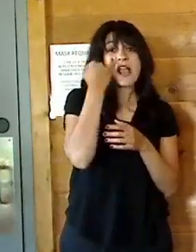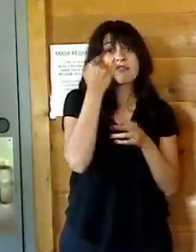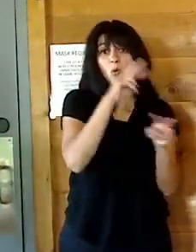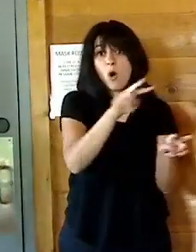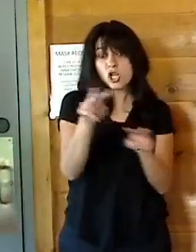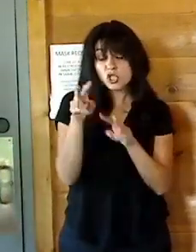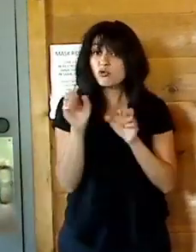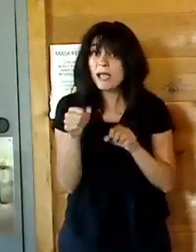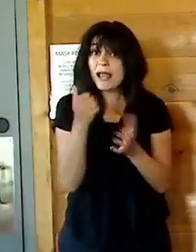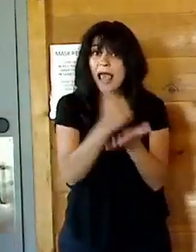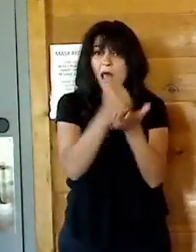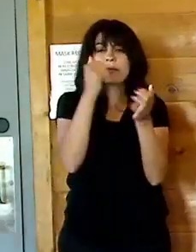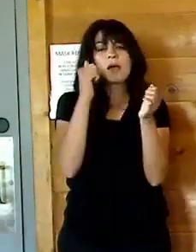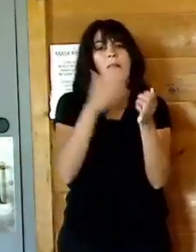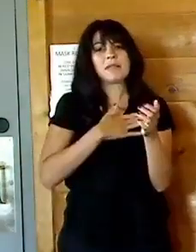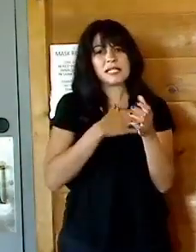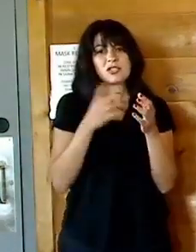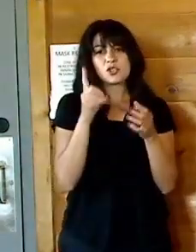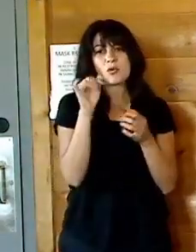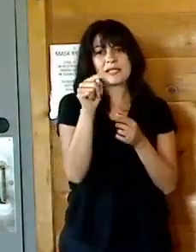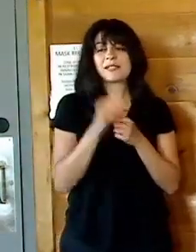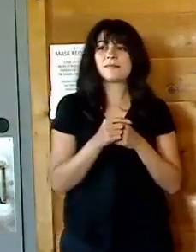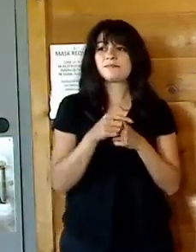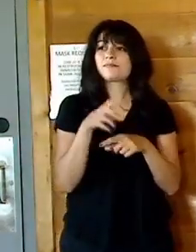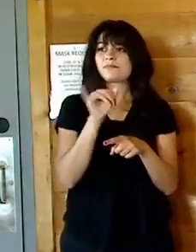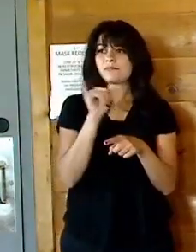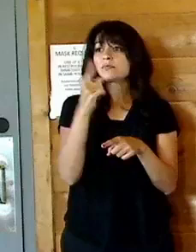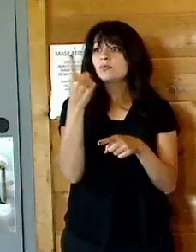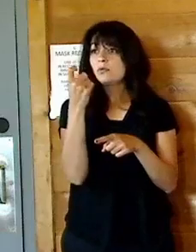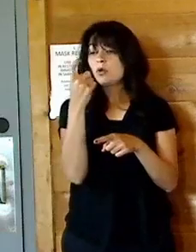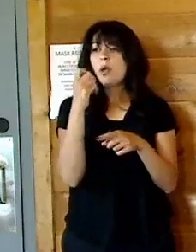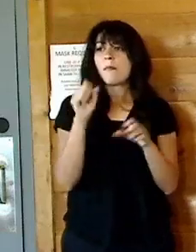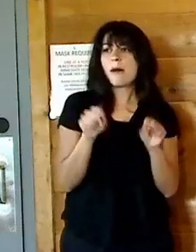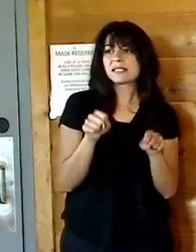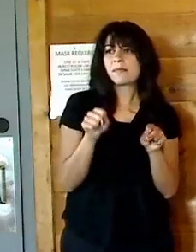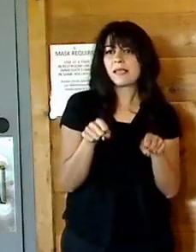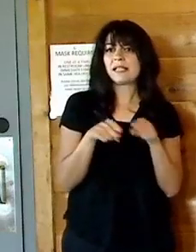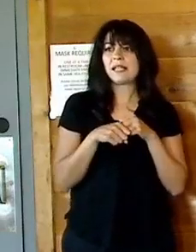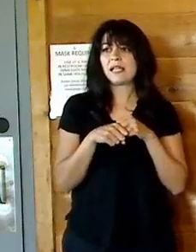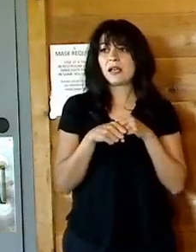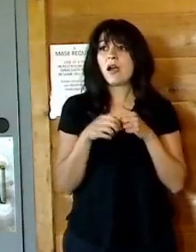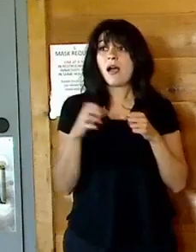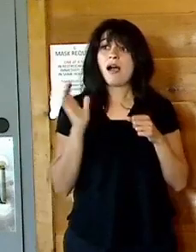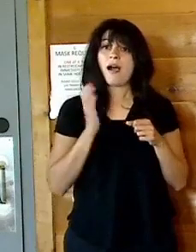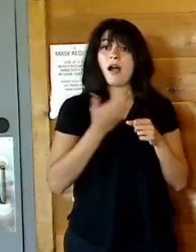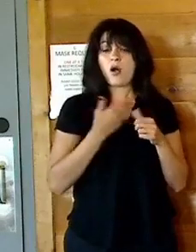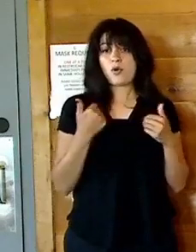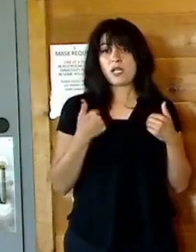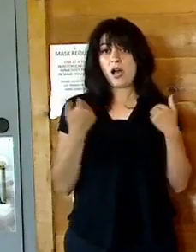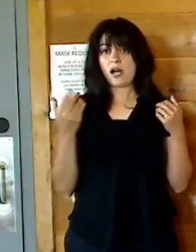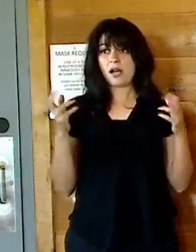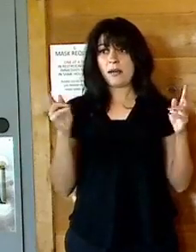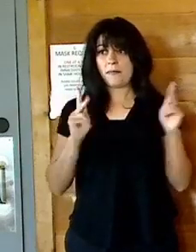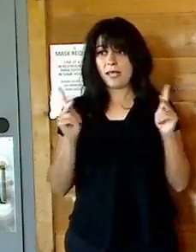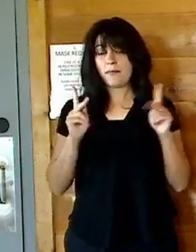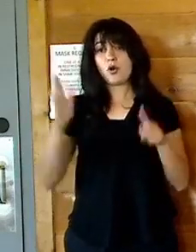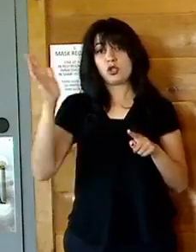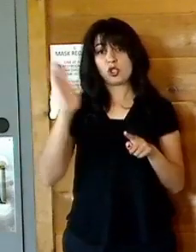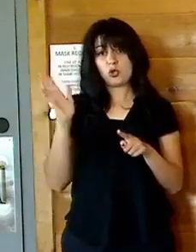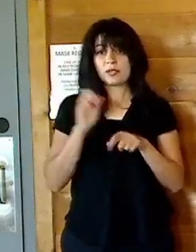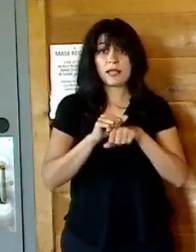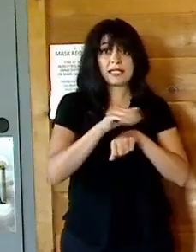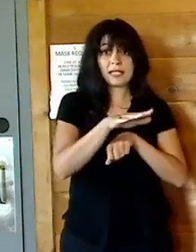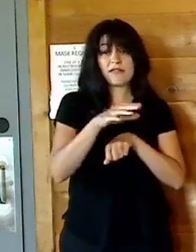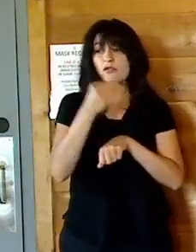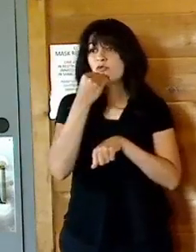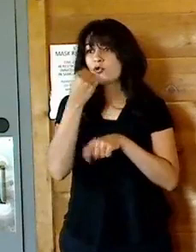can be helpful, please step up. Yeah. there's one possibility. Our young people used to be delivering food